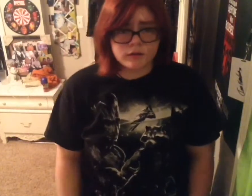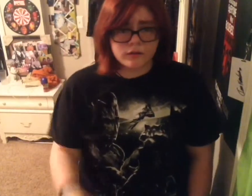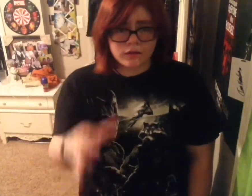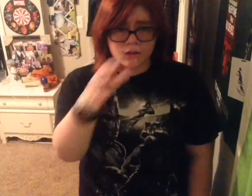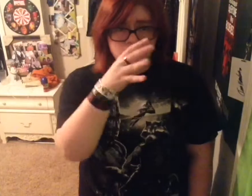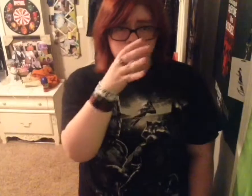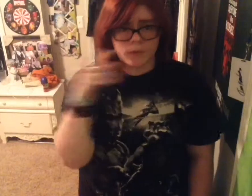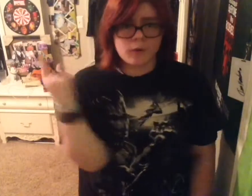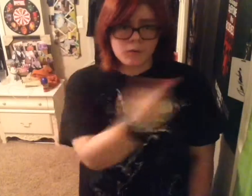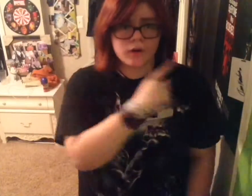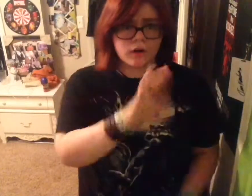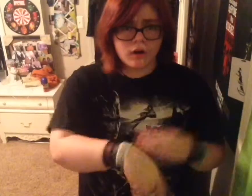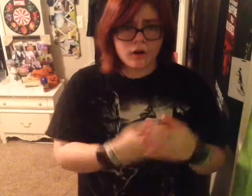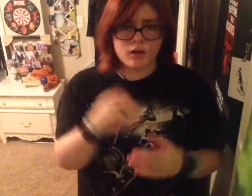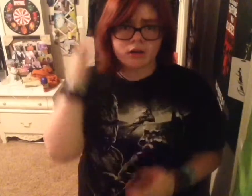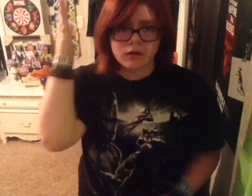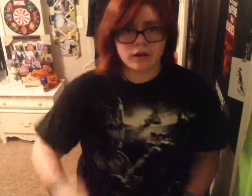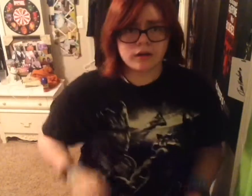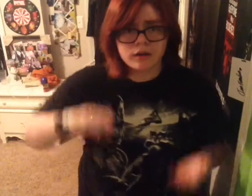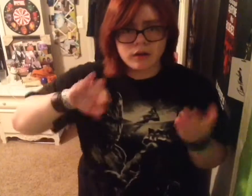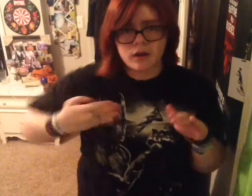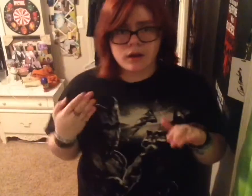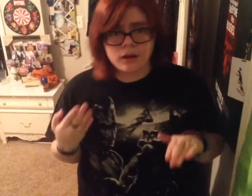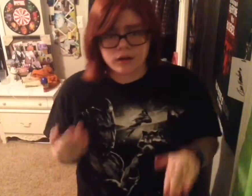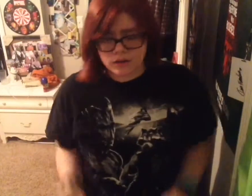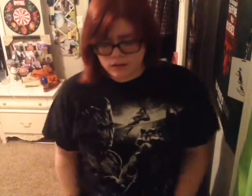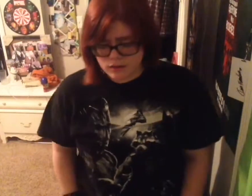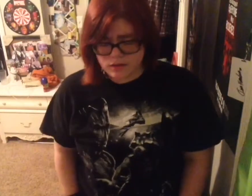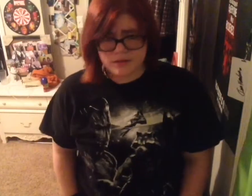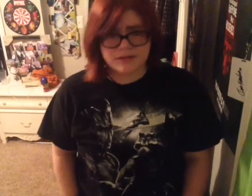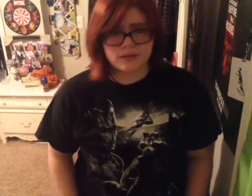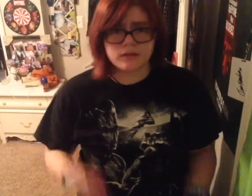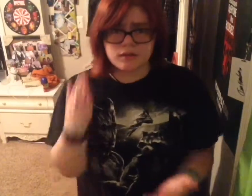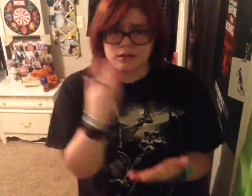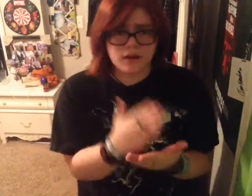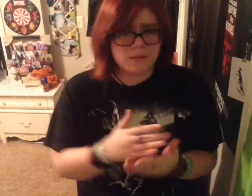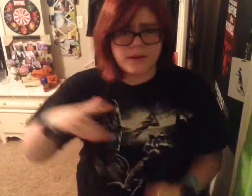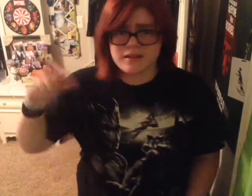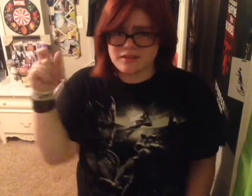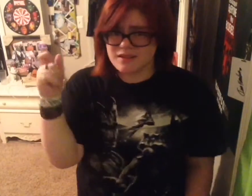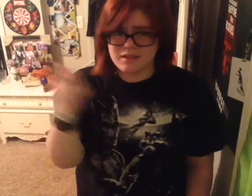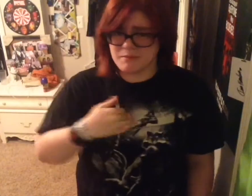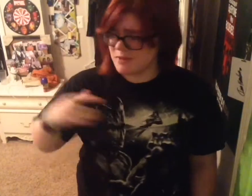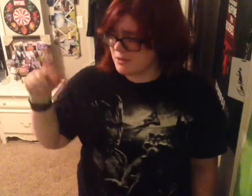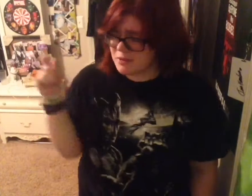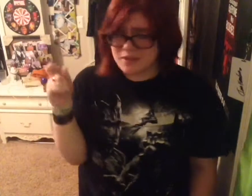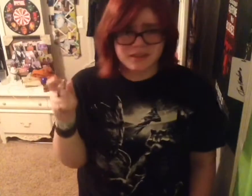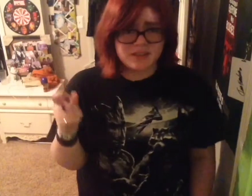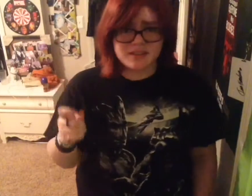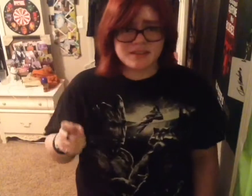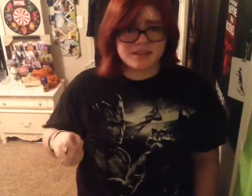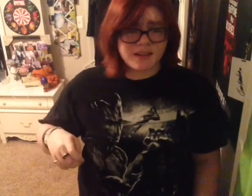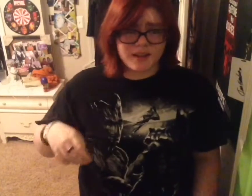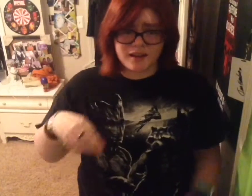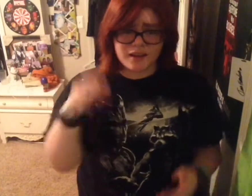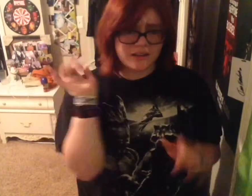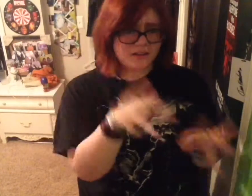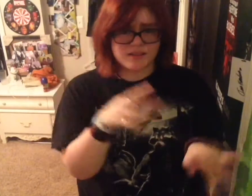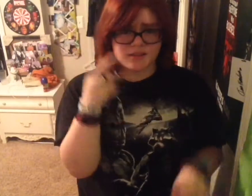My, my, we're all gonna die Stop asking me questions, I hate to see